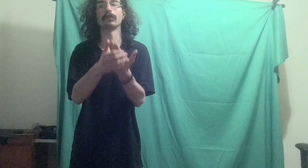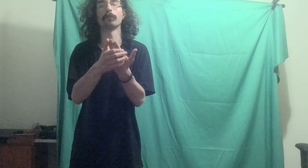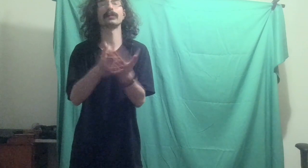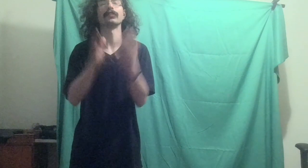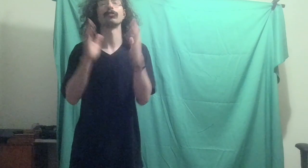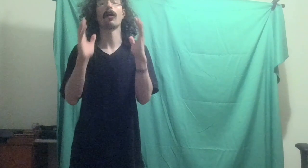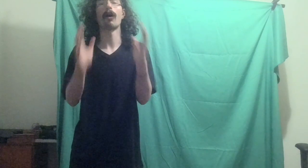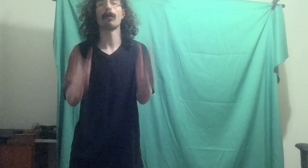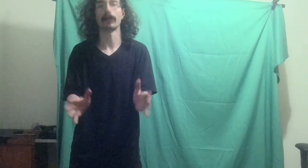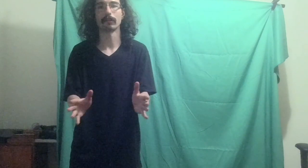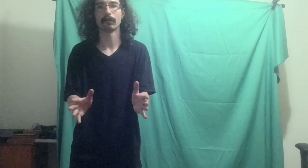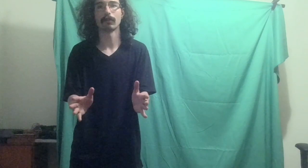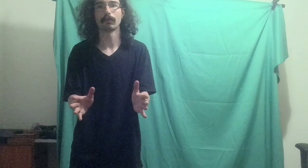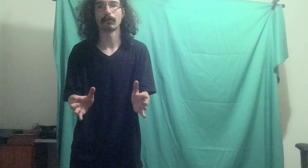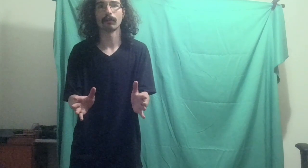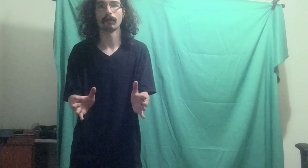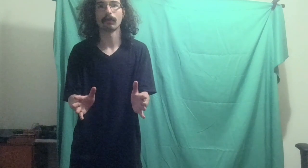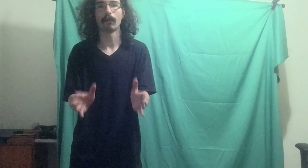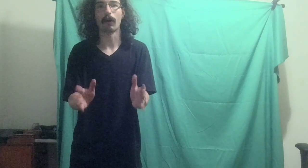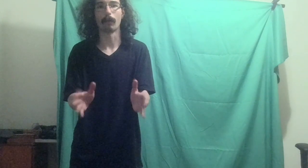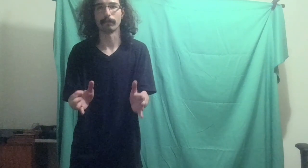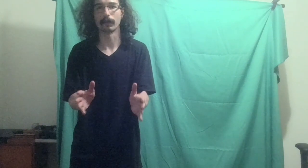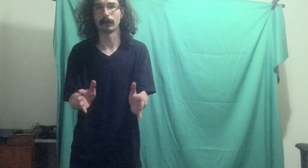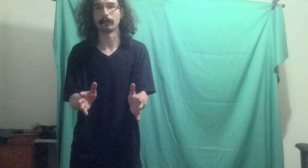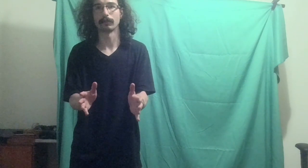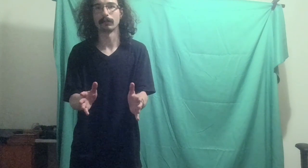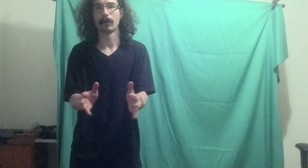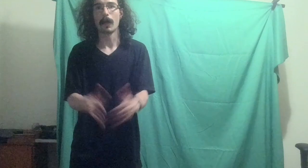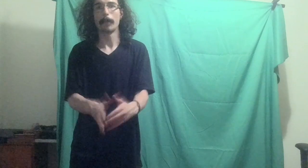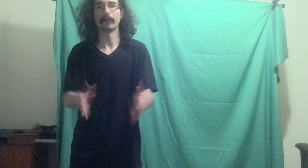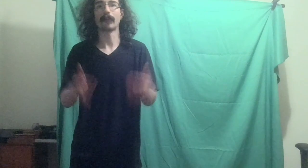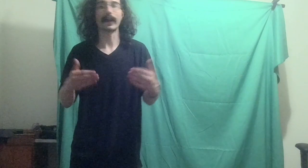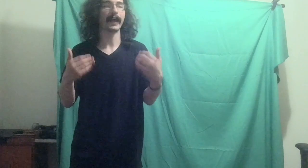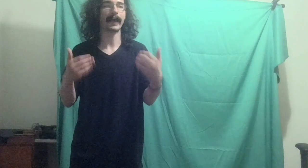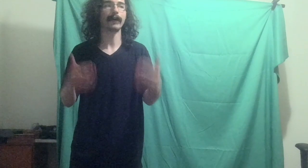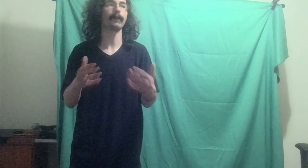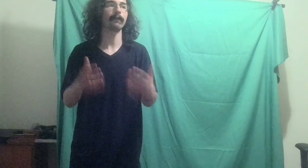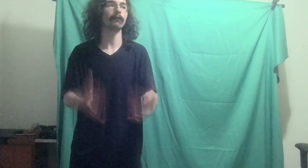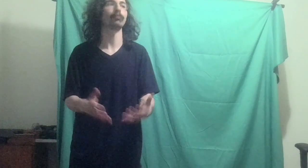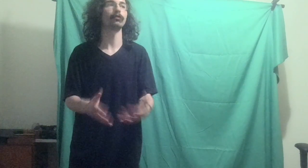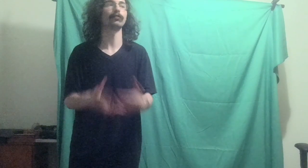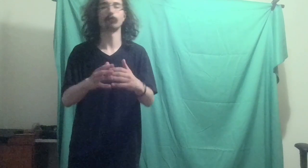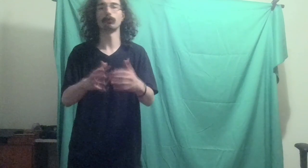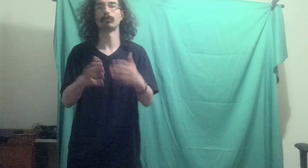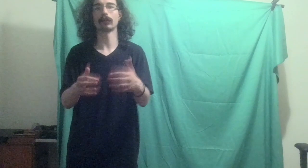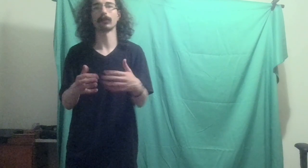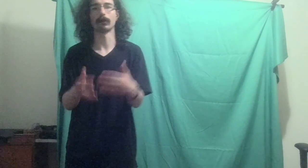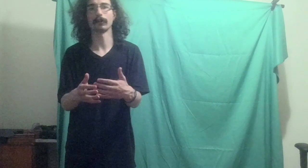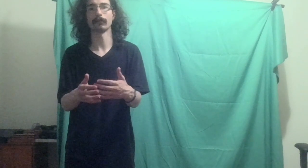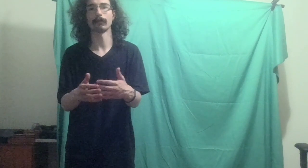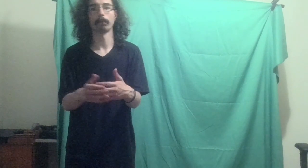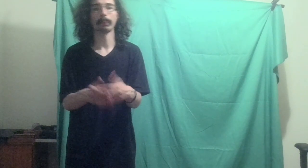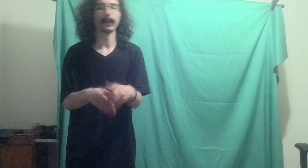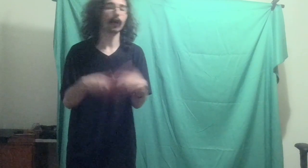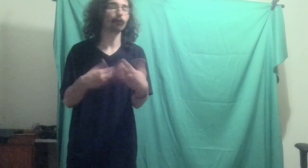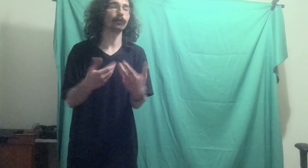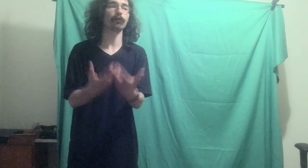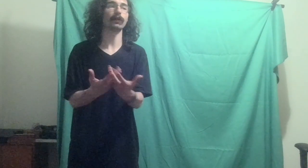please comment on my videos, because I cannot improve if you do not comment, and when you leave